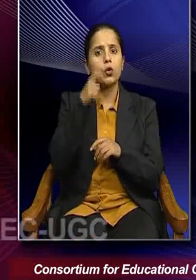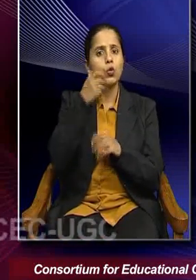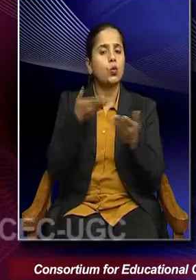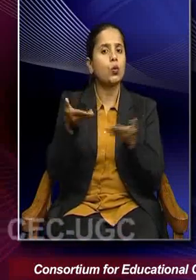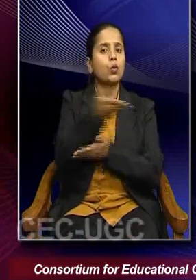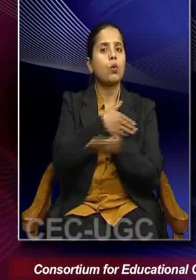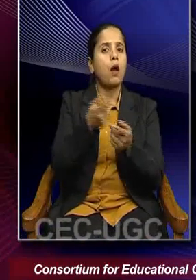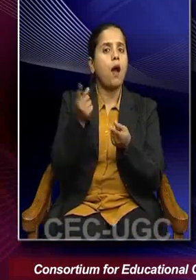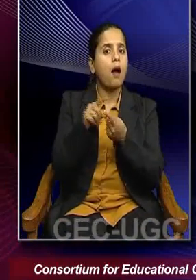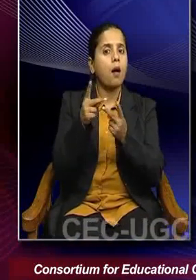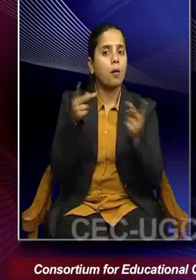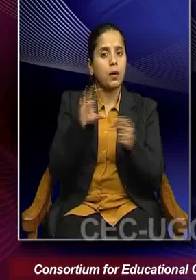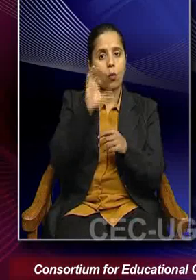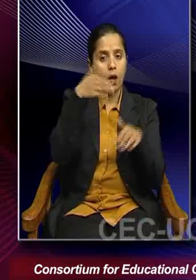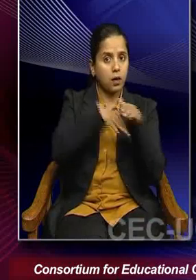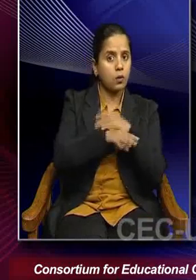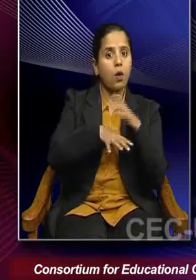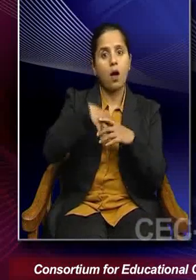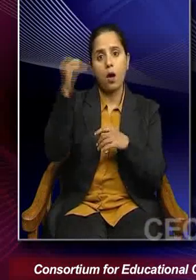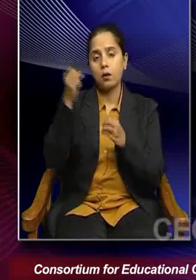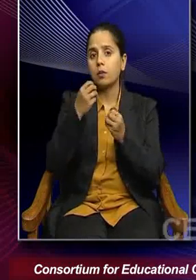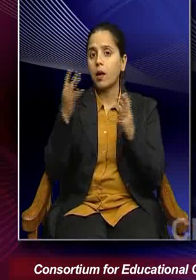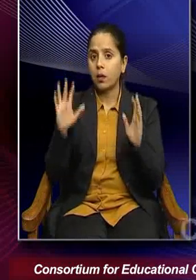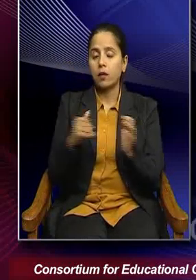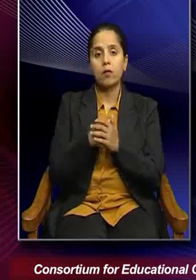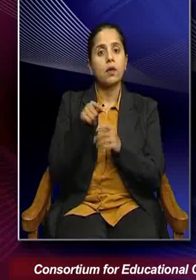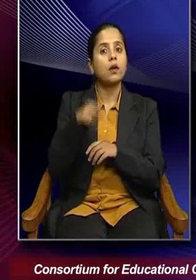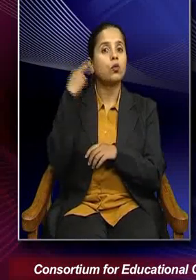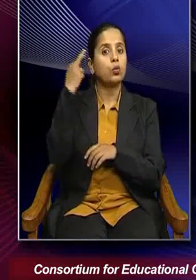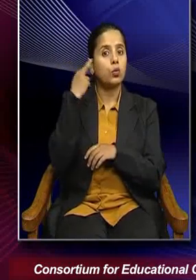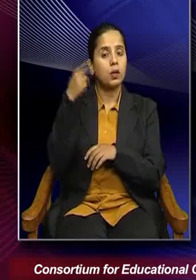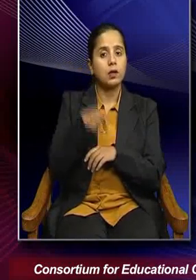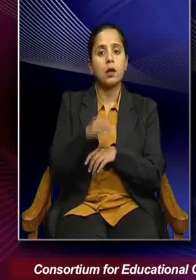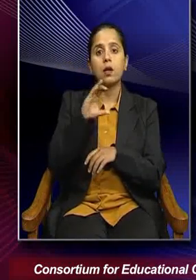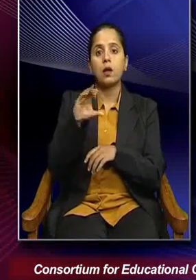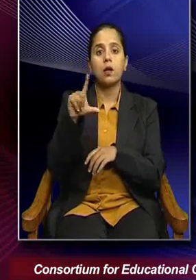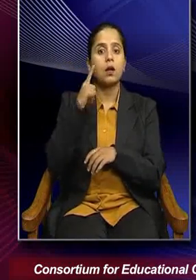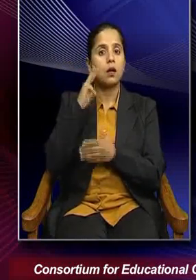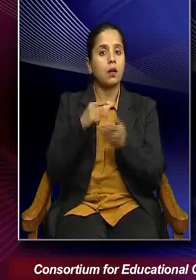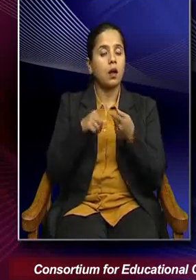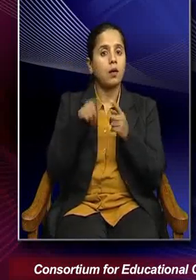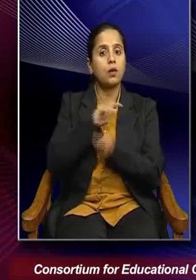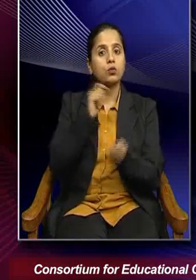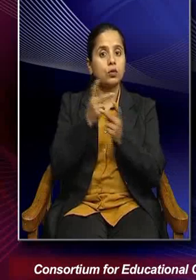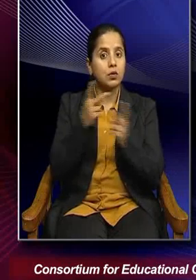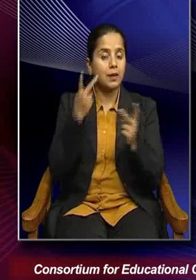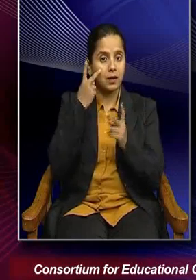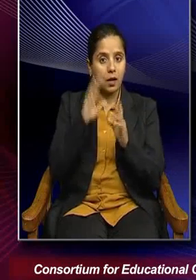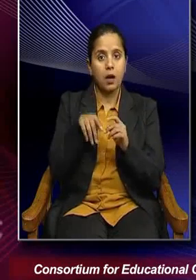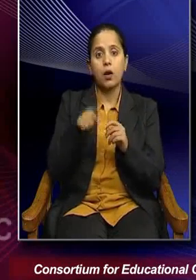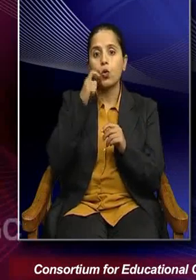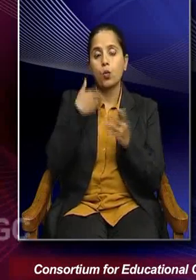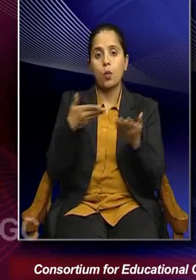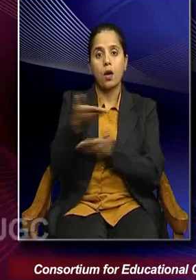within country and between countries. And so, therefore, you know, climate change related migration of human population